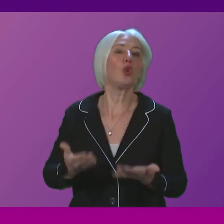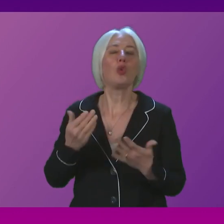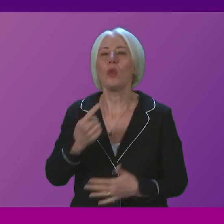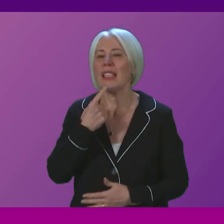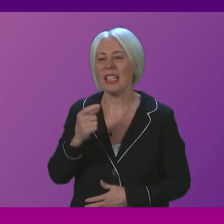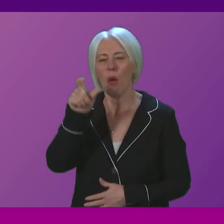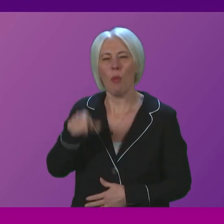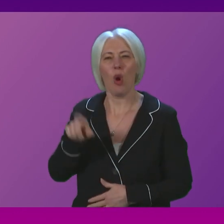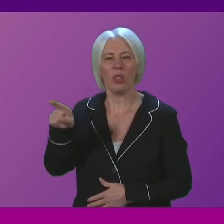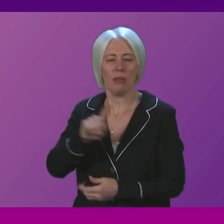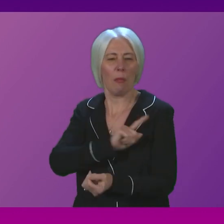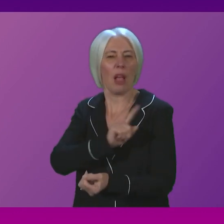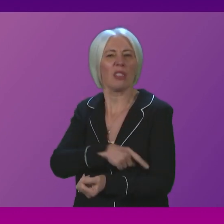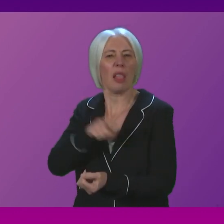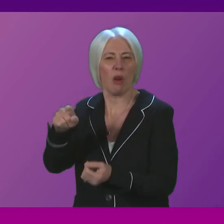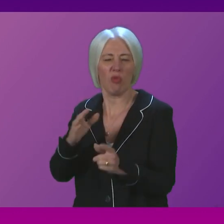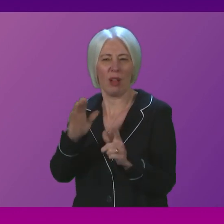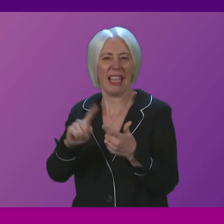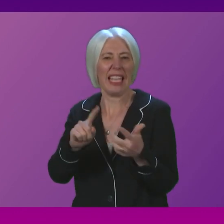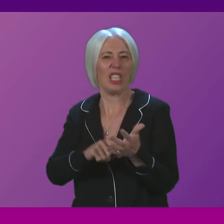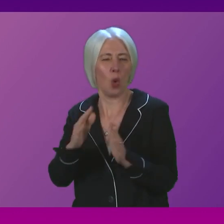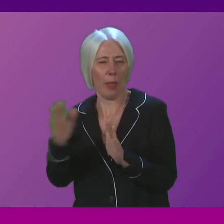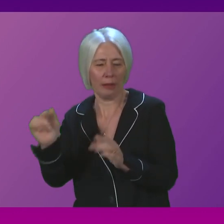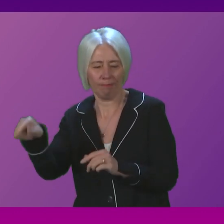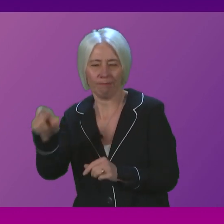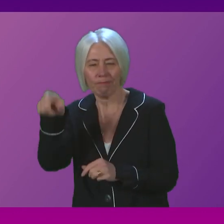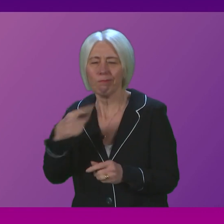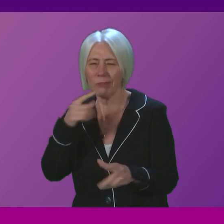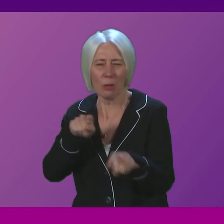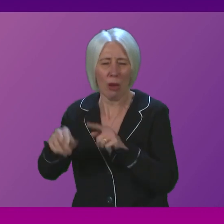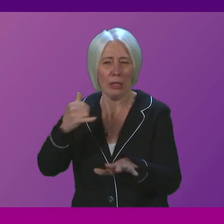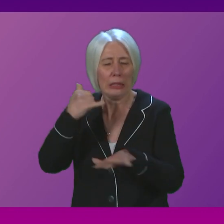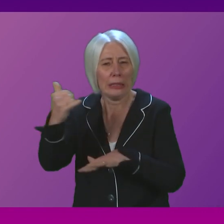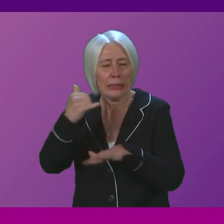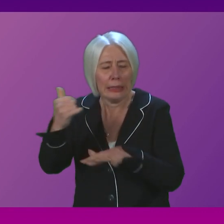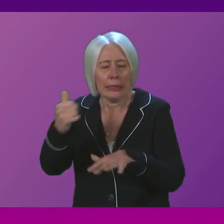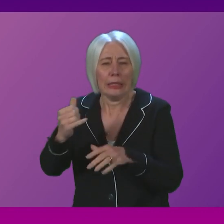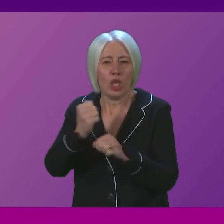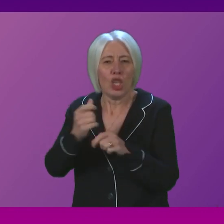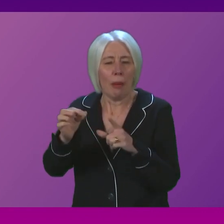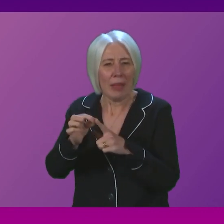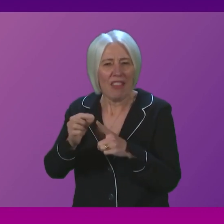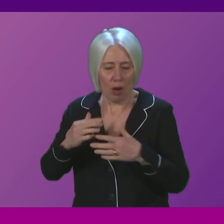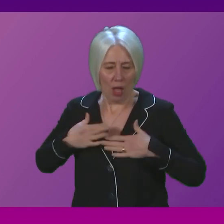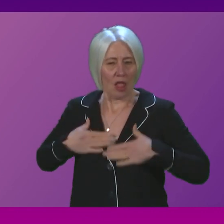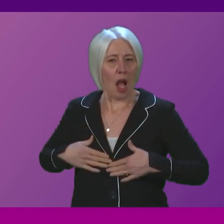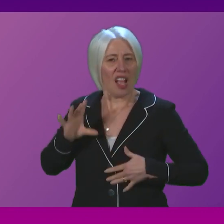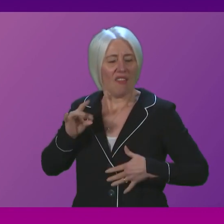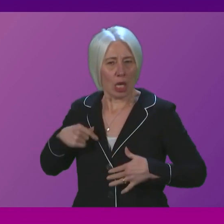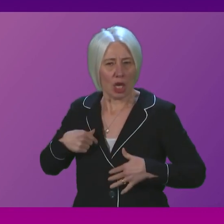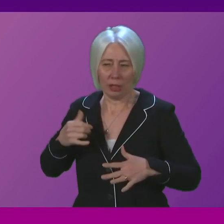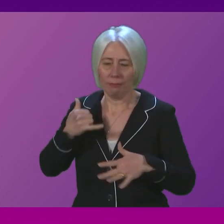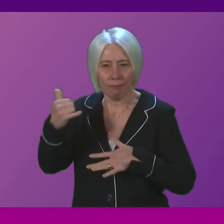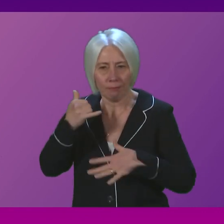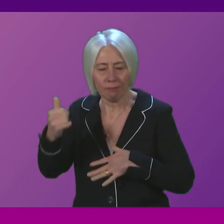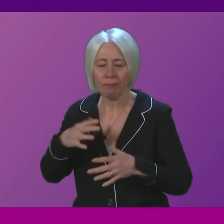pensioner in Musselburgh who has been trying to get through to their GP for treatment for a lung infection. She had